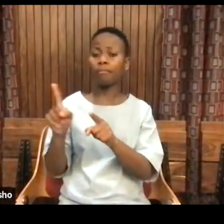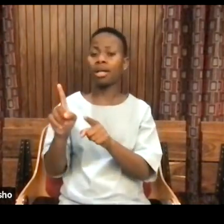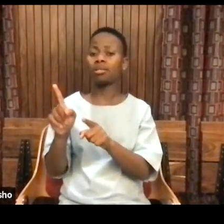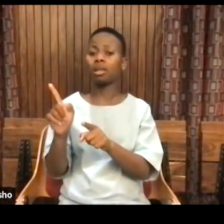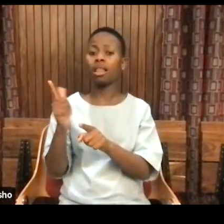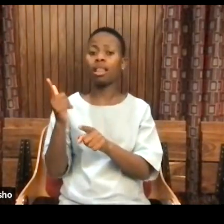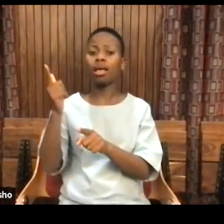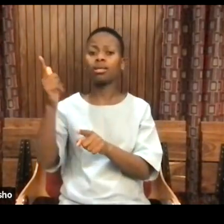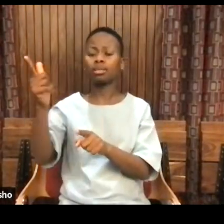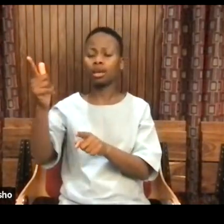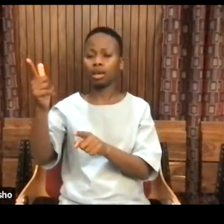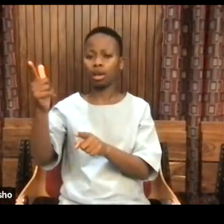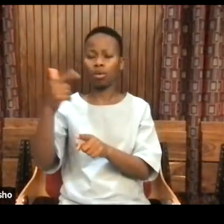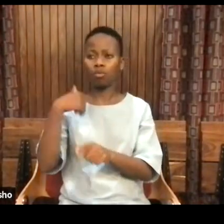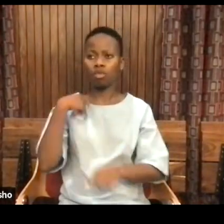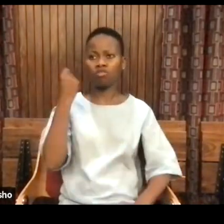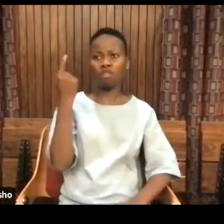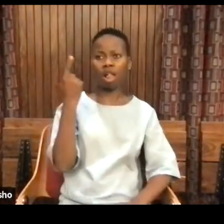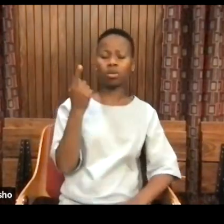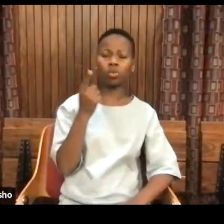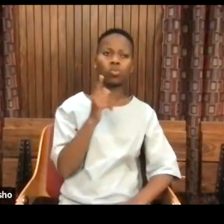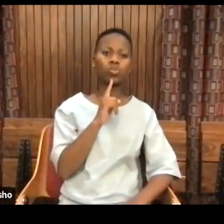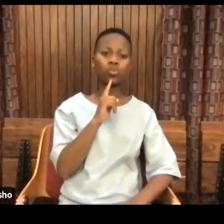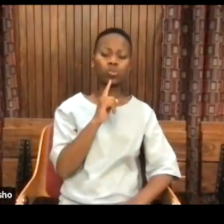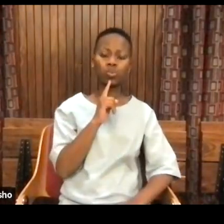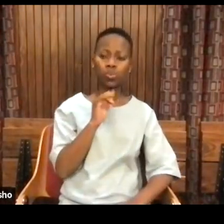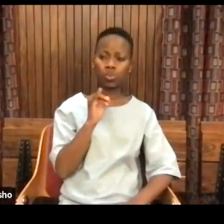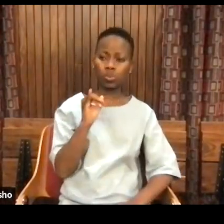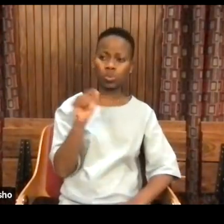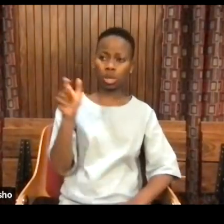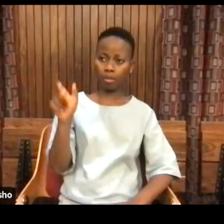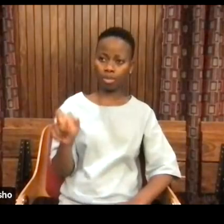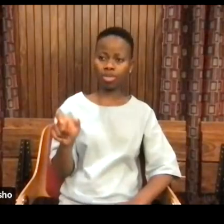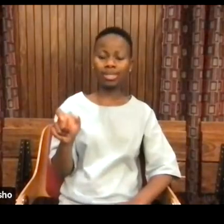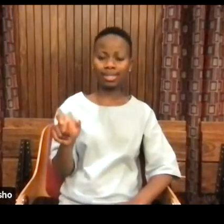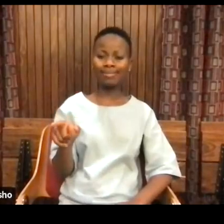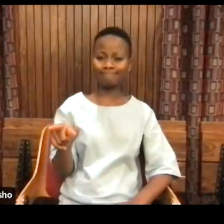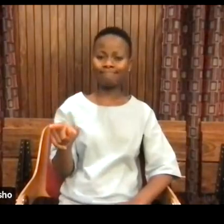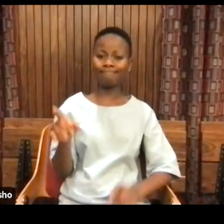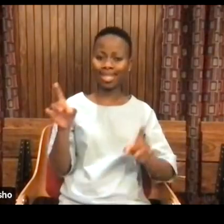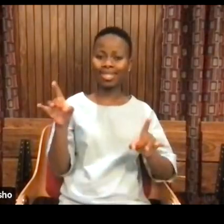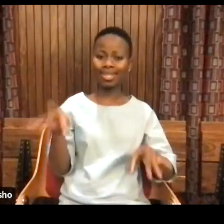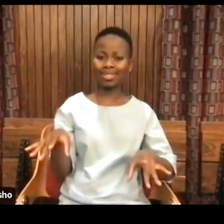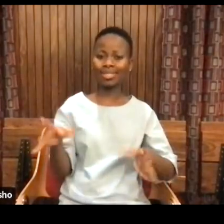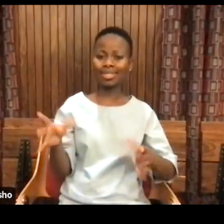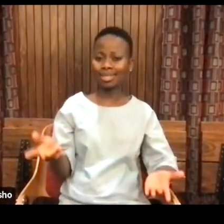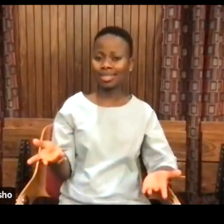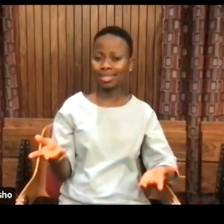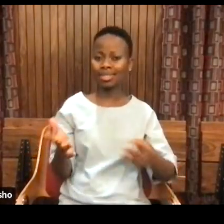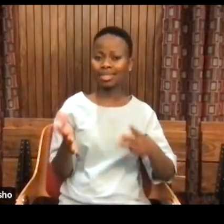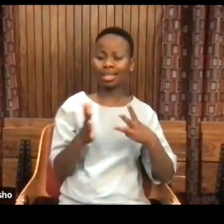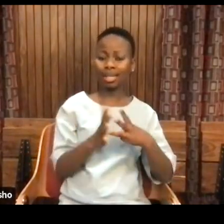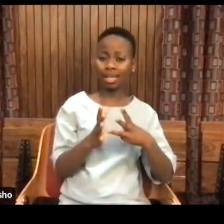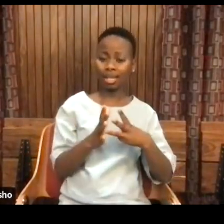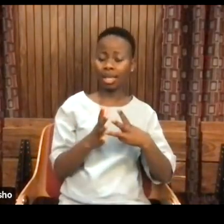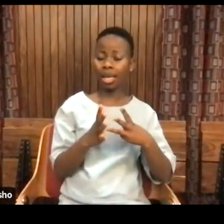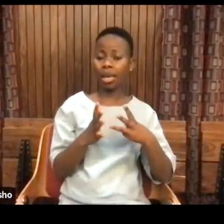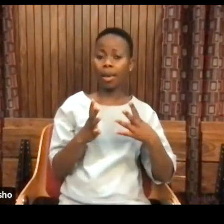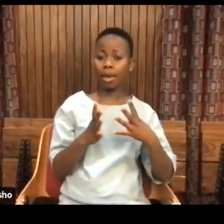settles, we find out a very different story. Fourth, I hate bullying.